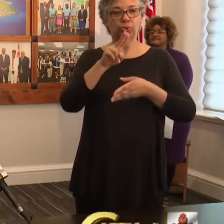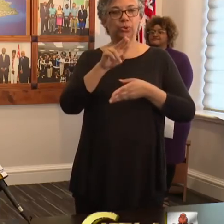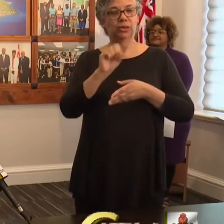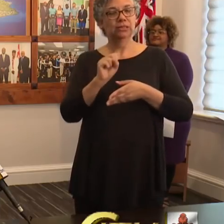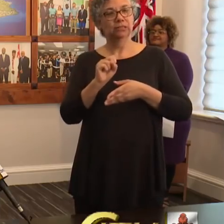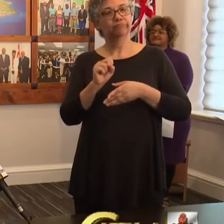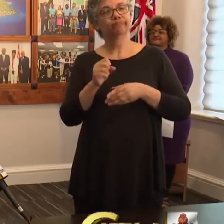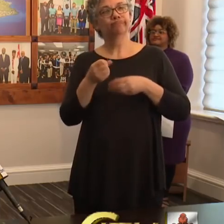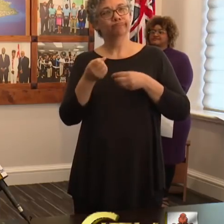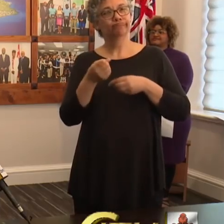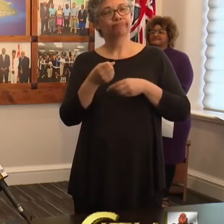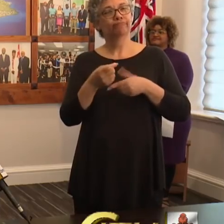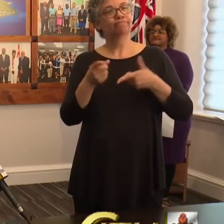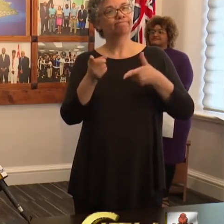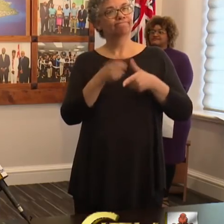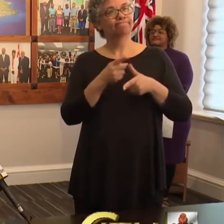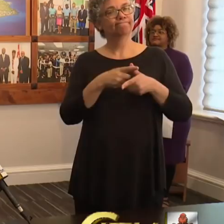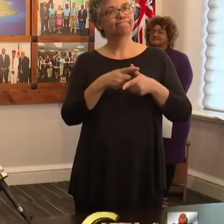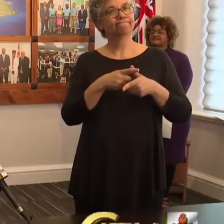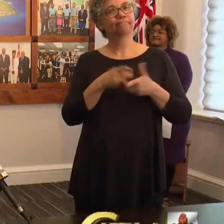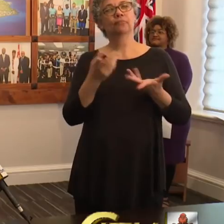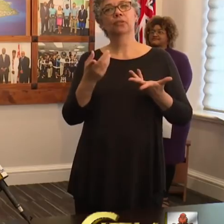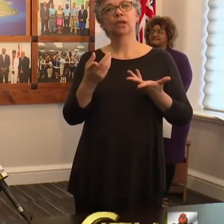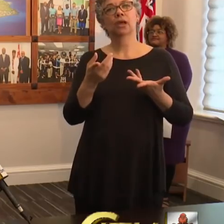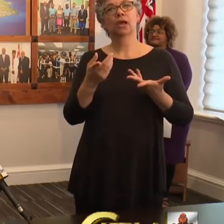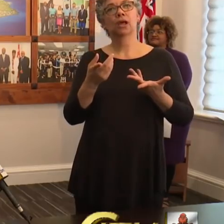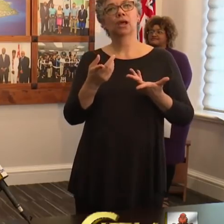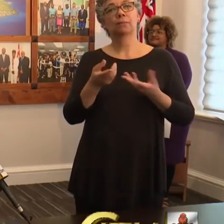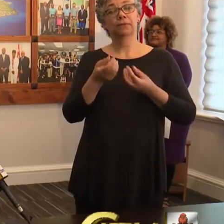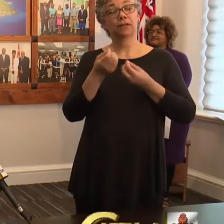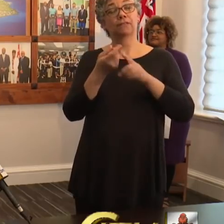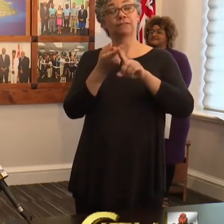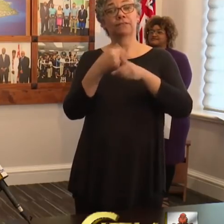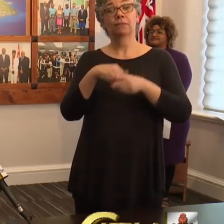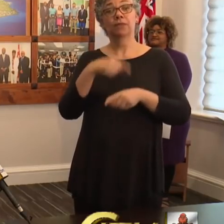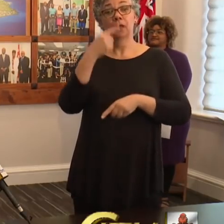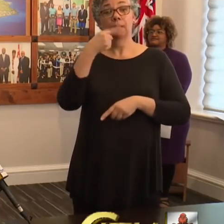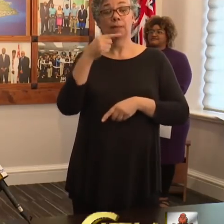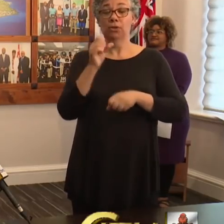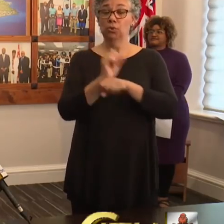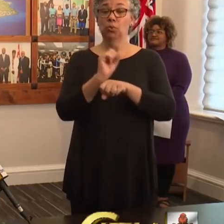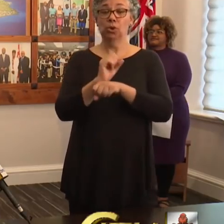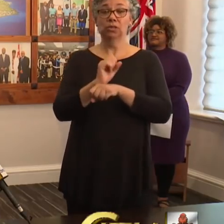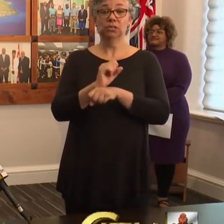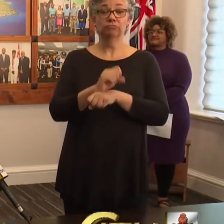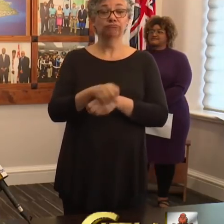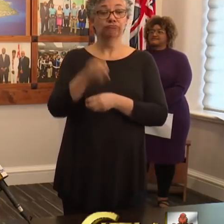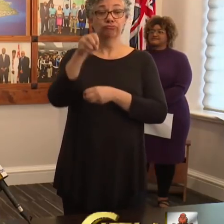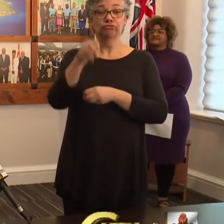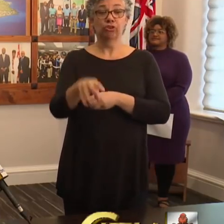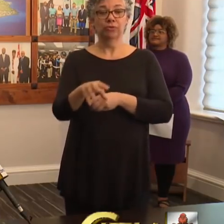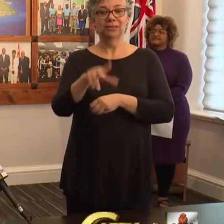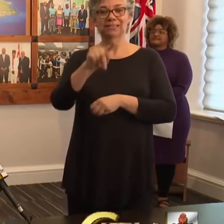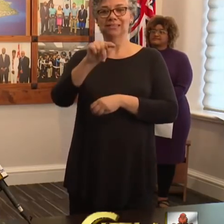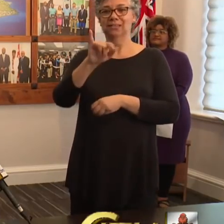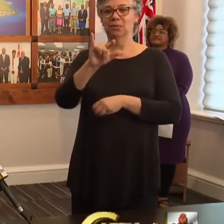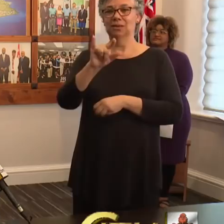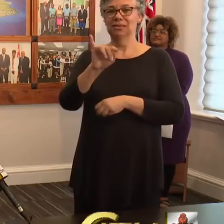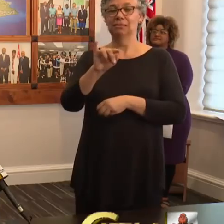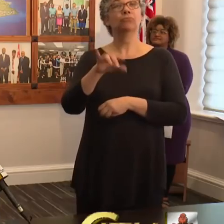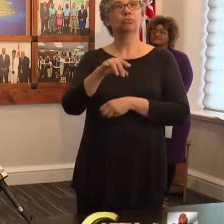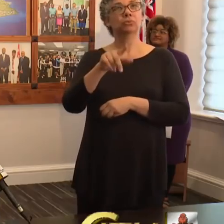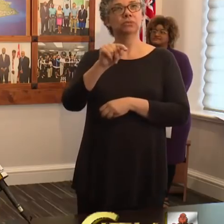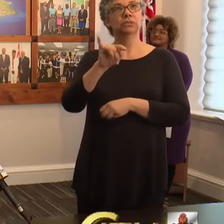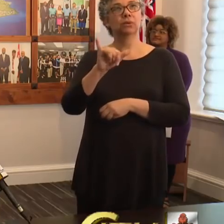closing comments. Just as a note on an update from the Ministry of Public Works that the public drop-off at Tines Bay will